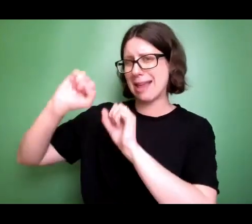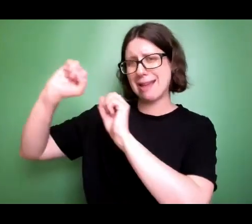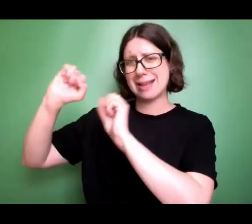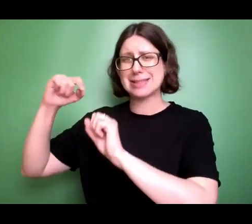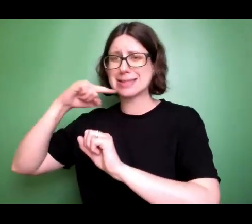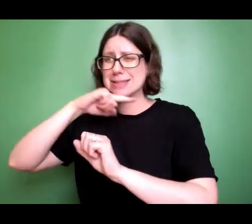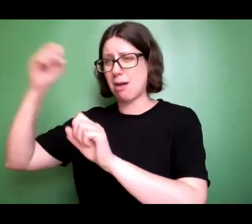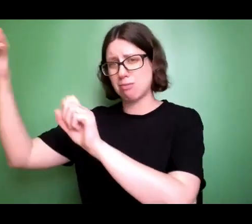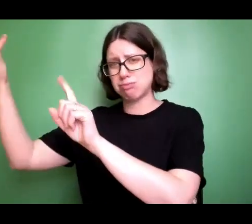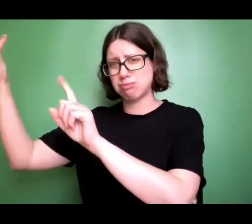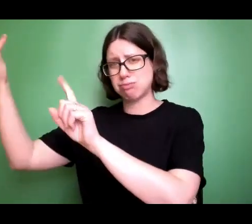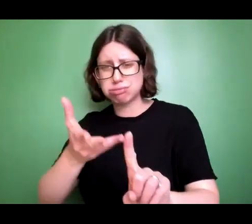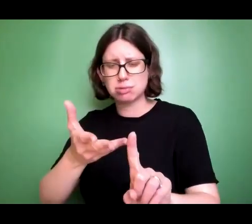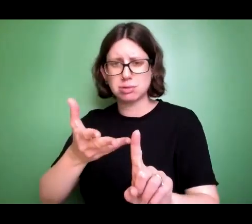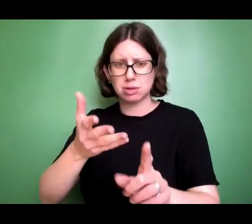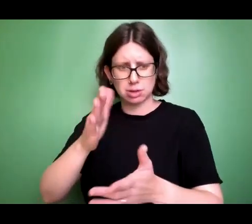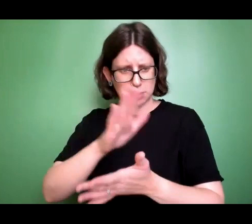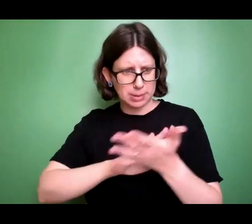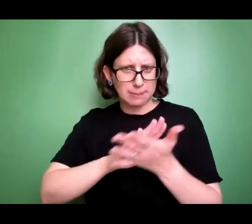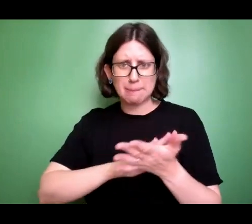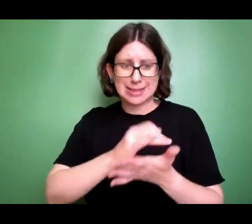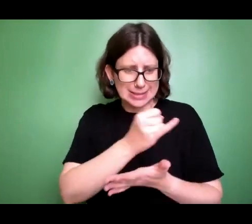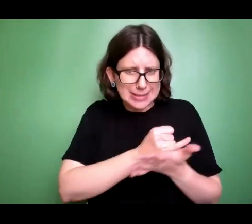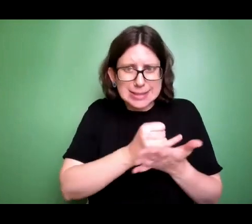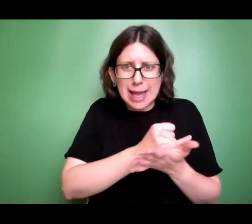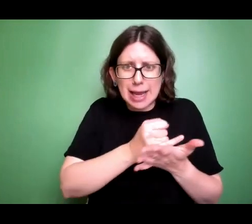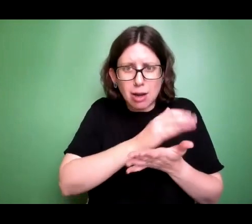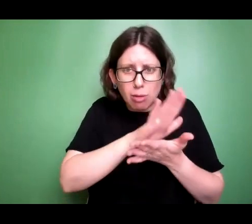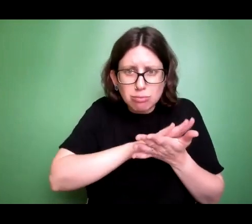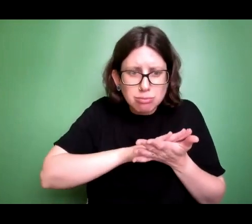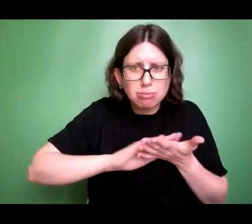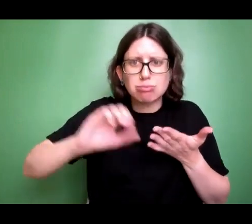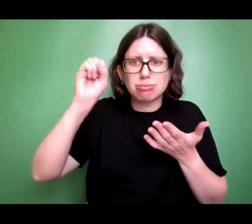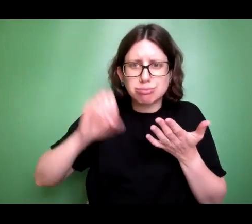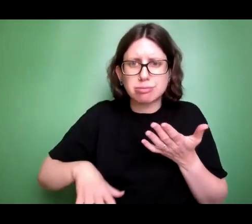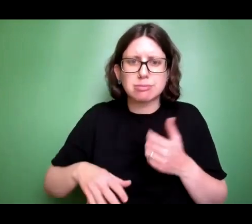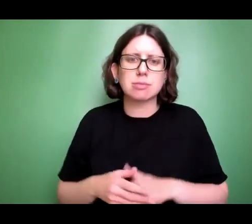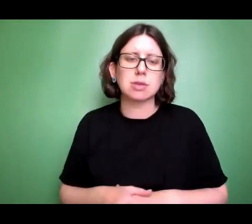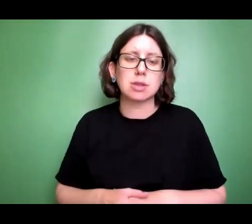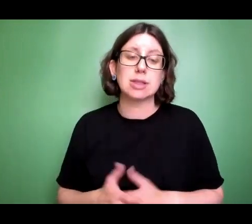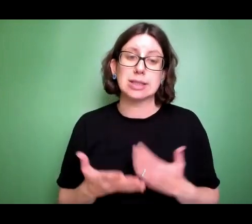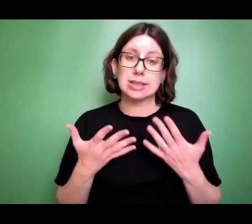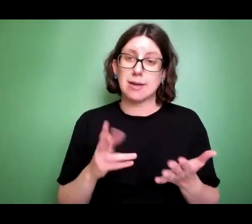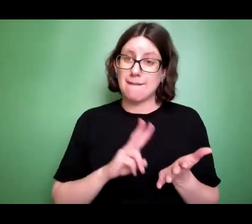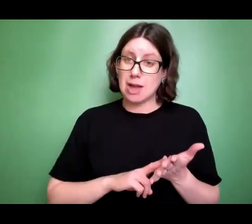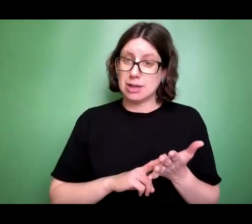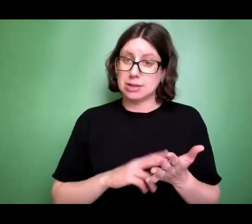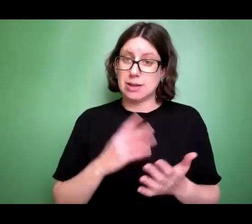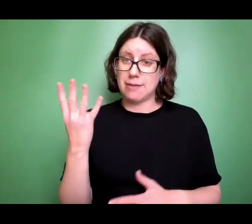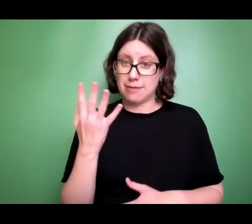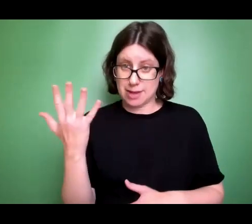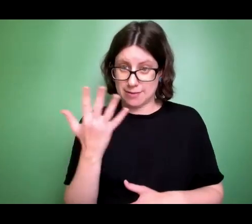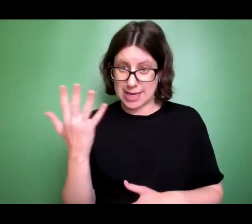atoning sacrifice for our sins. And if we go down to verse 15, he continues, he says,